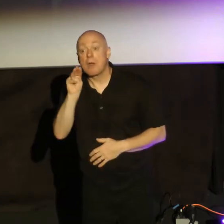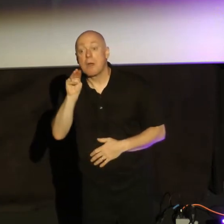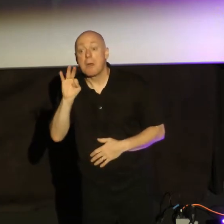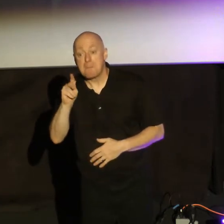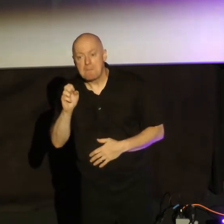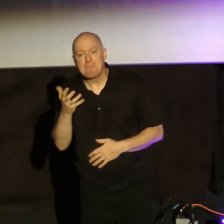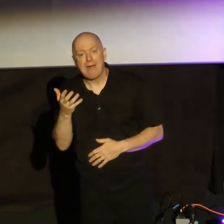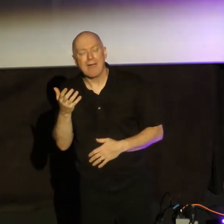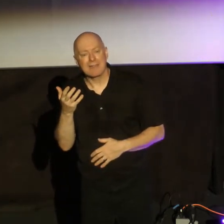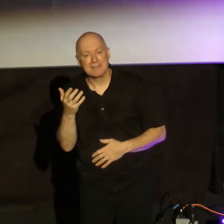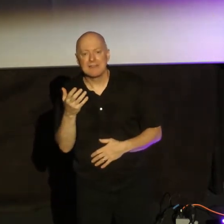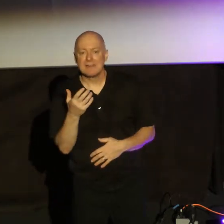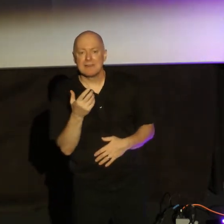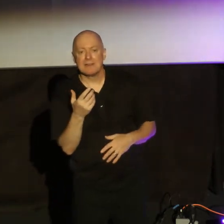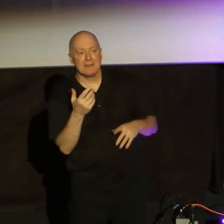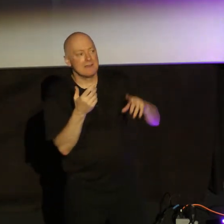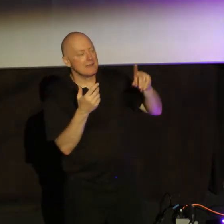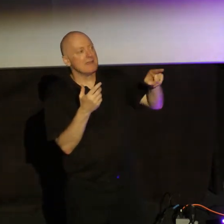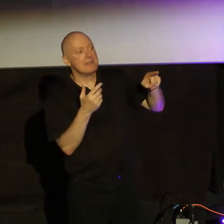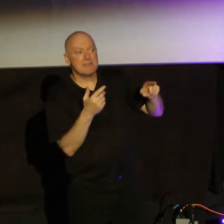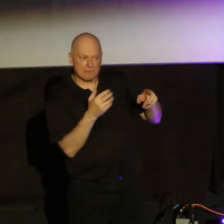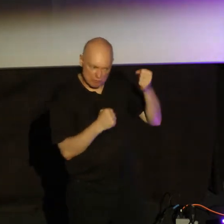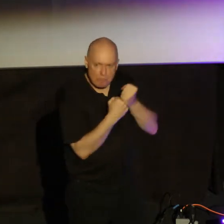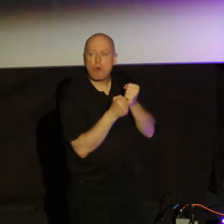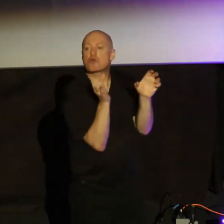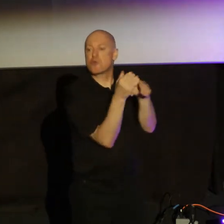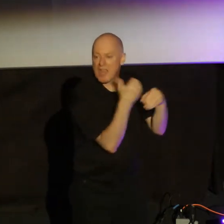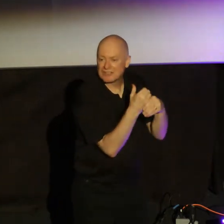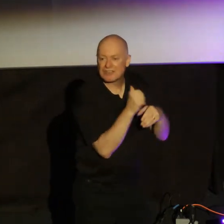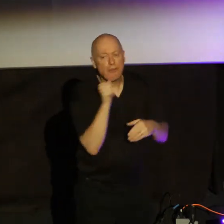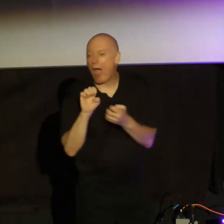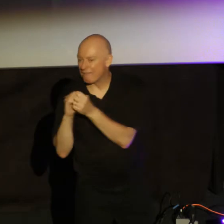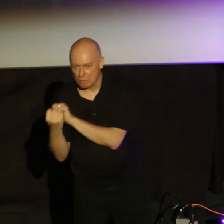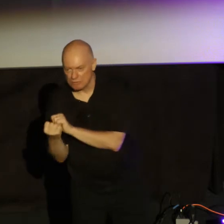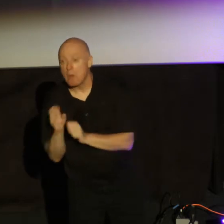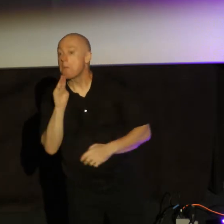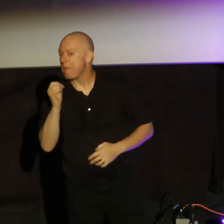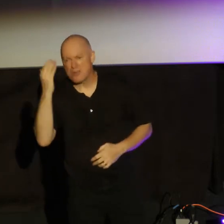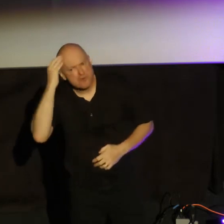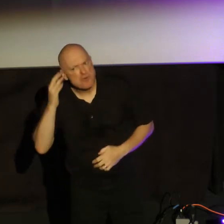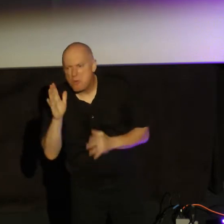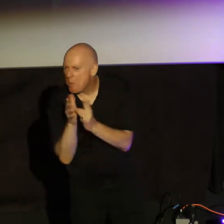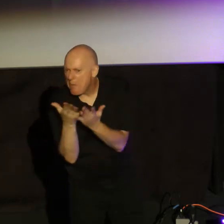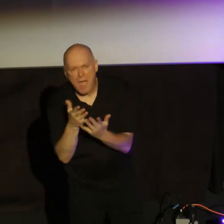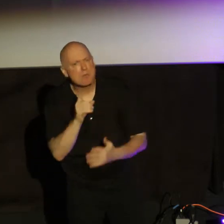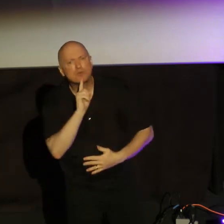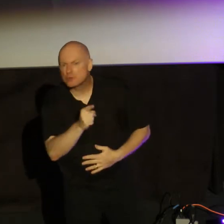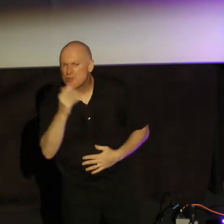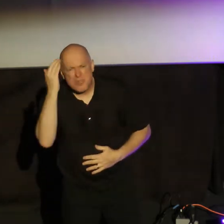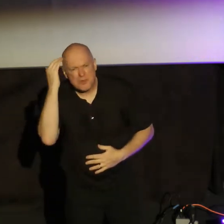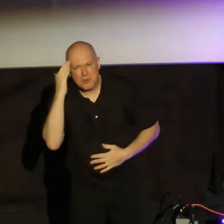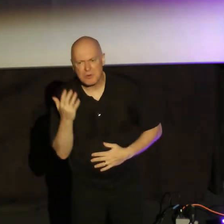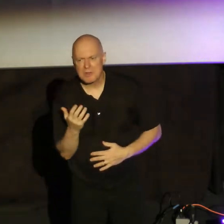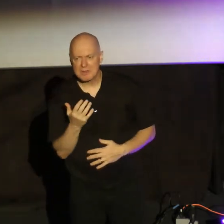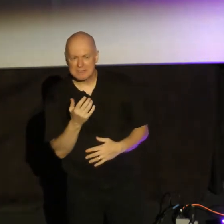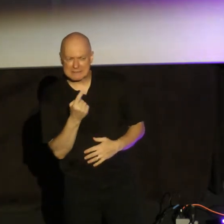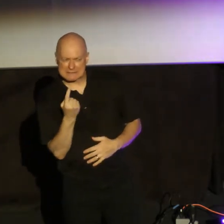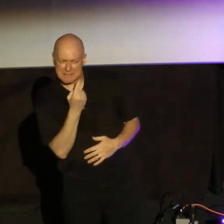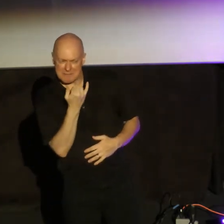pro-creation versus evolution guy. I mean, Mike knew his Bible for sure. But something was off with Mike. And we always were very